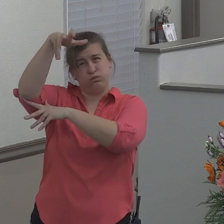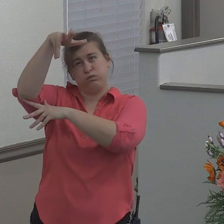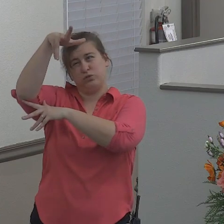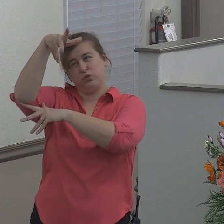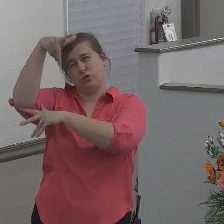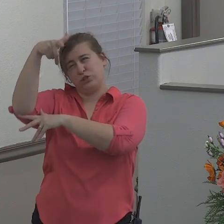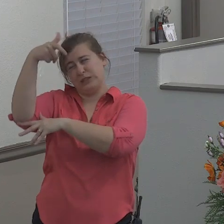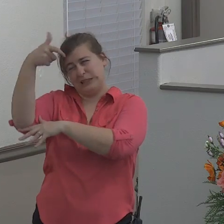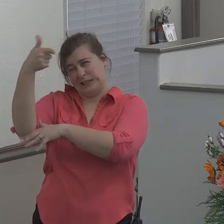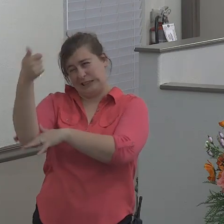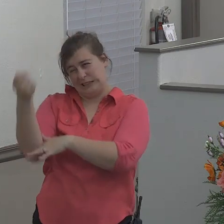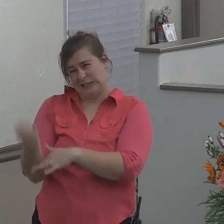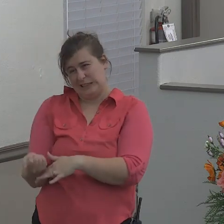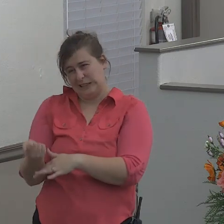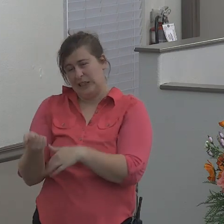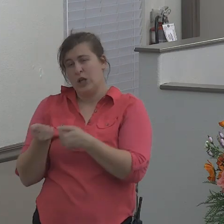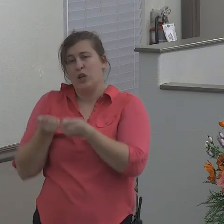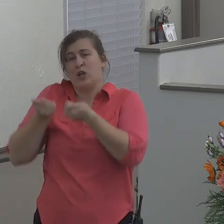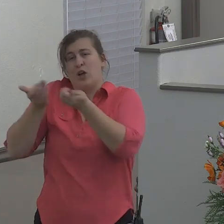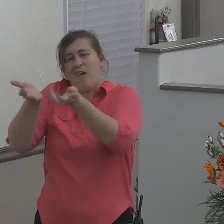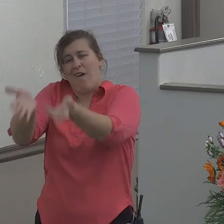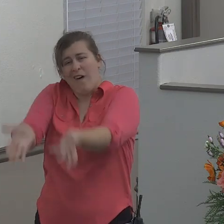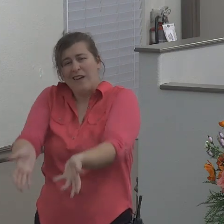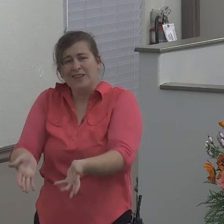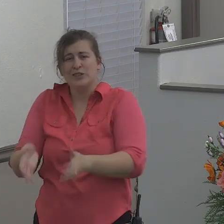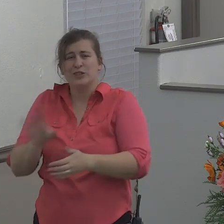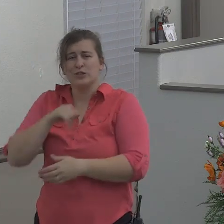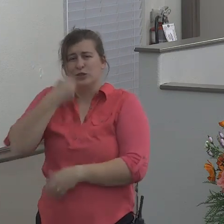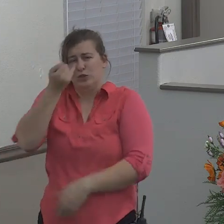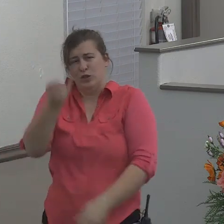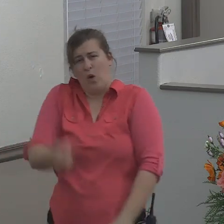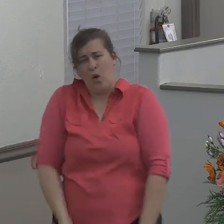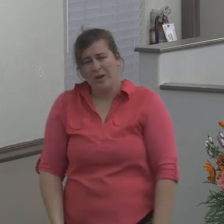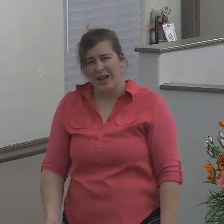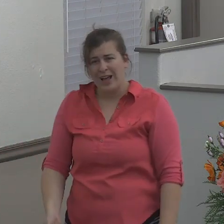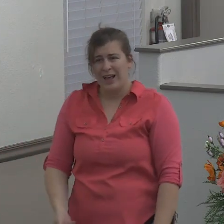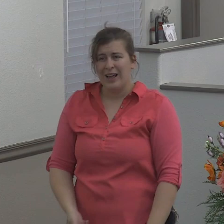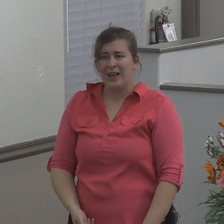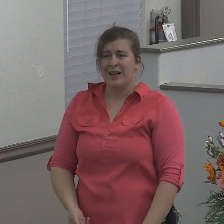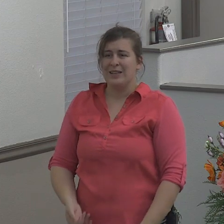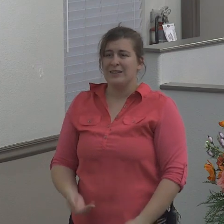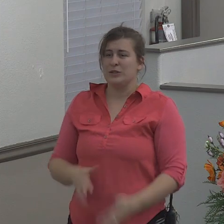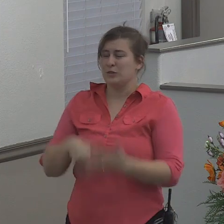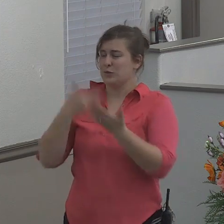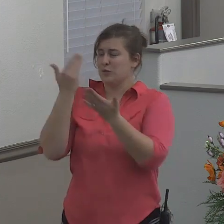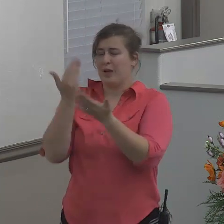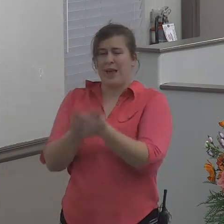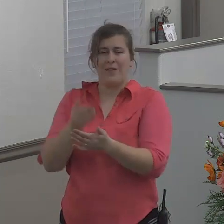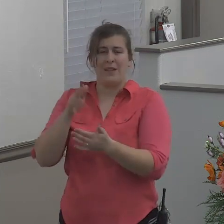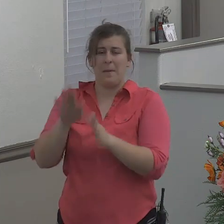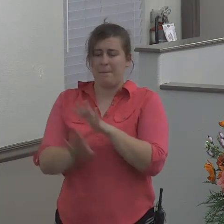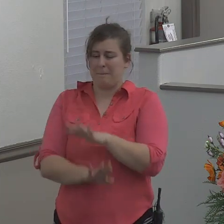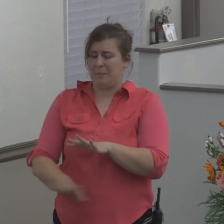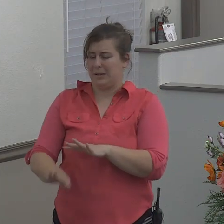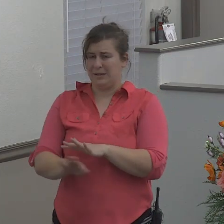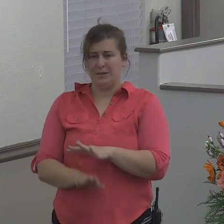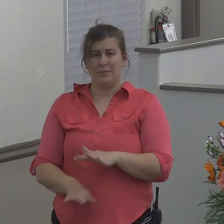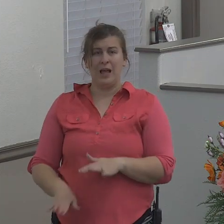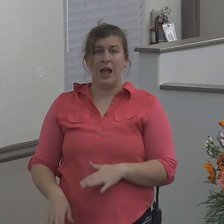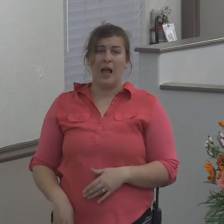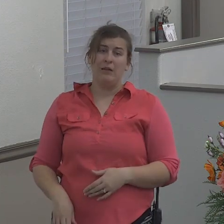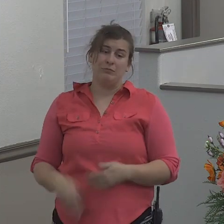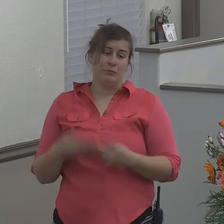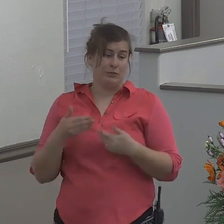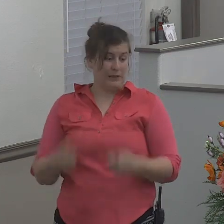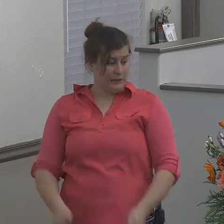was his tipping point for Jonah he survived the storm on the boat he handled getting thrown overboard into the